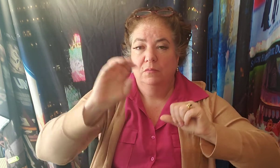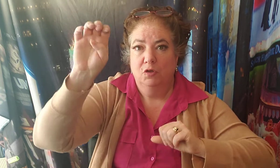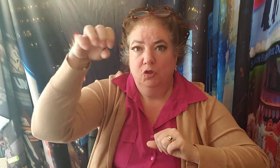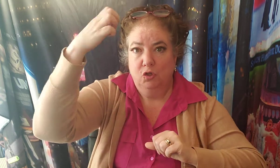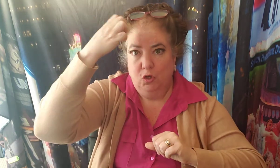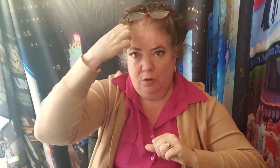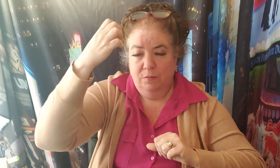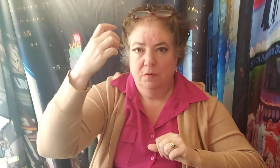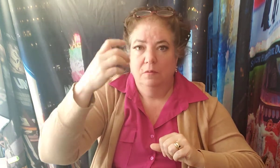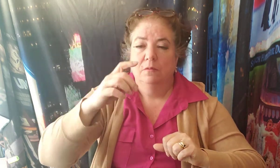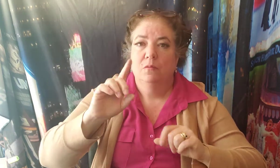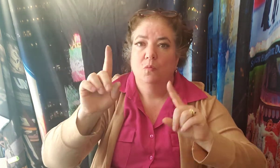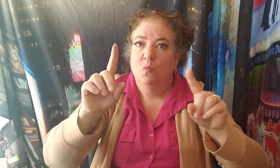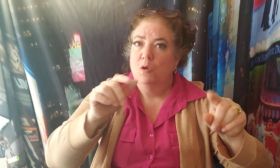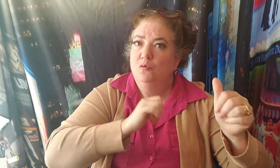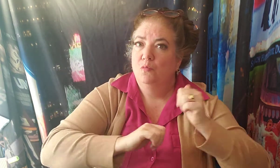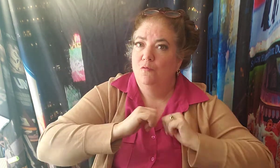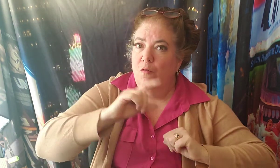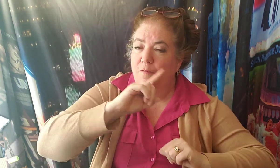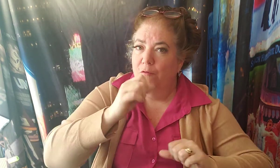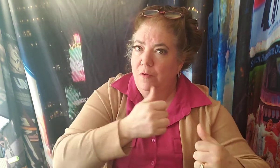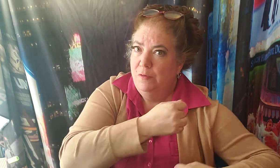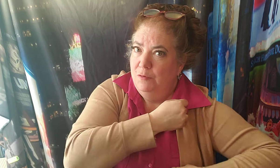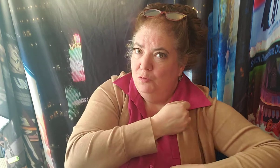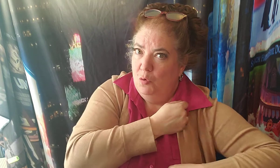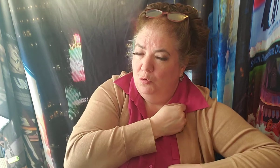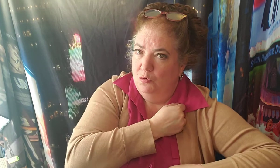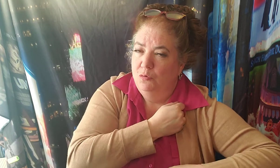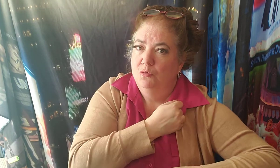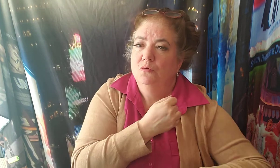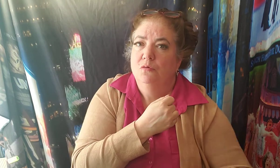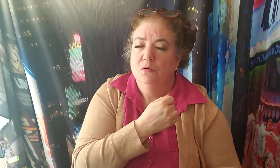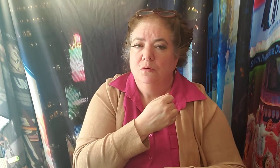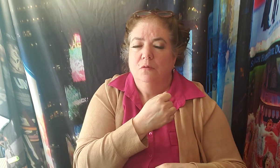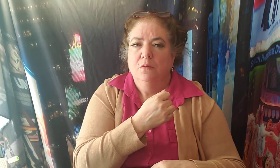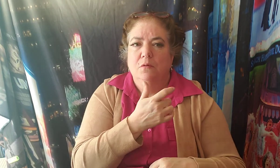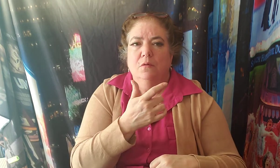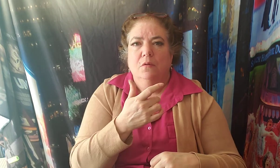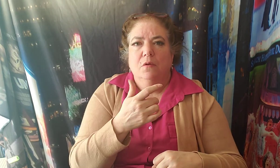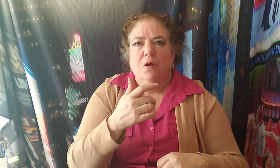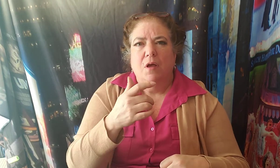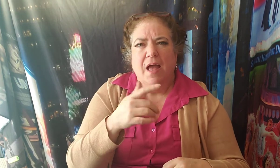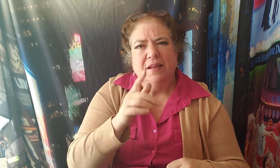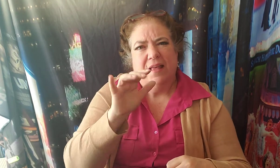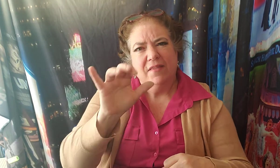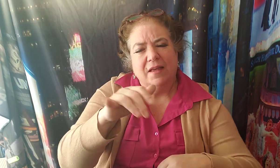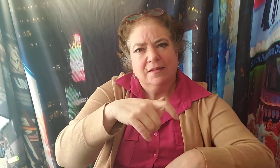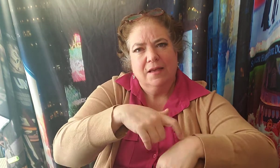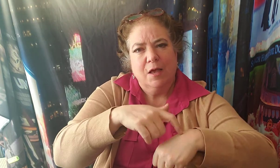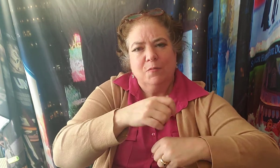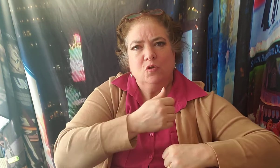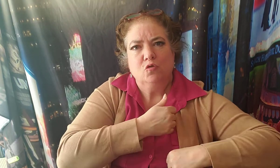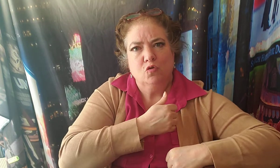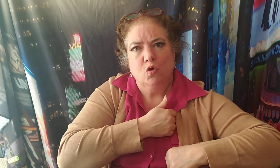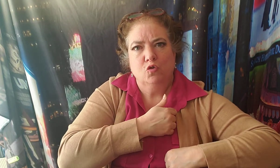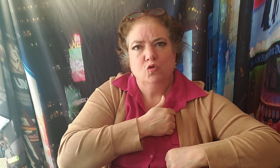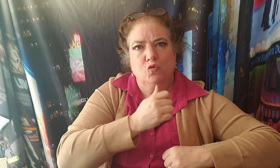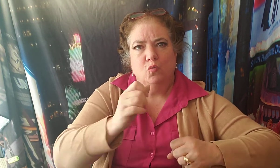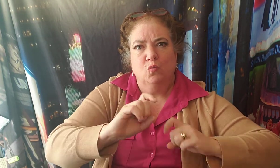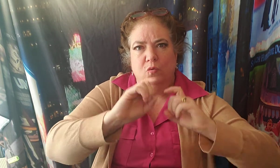the fight in Europe They saw a new kind of Broadway show It was a show that integrated songs